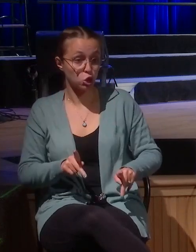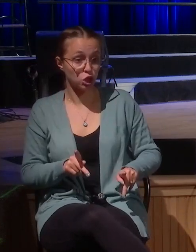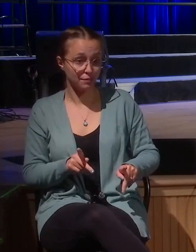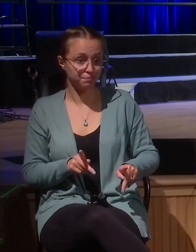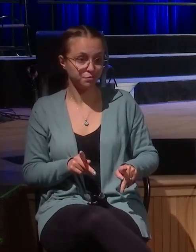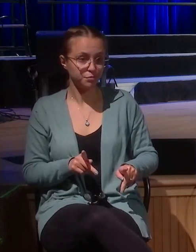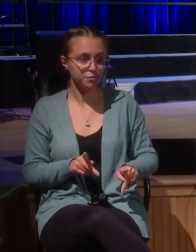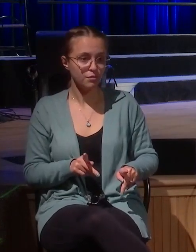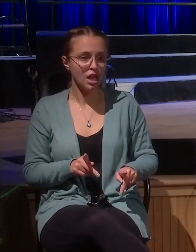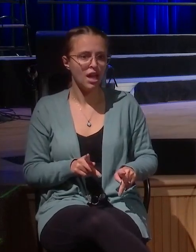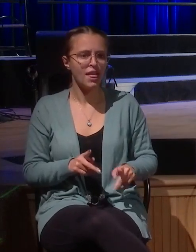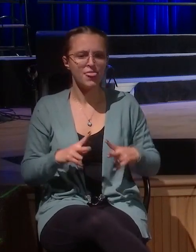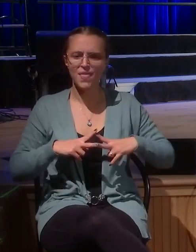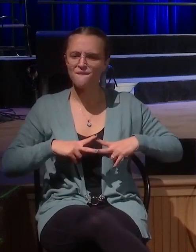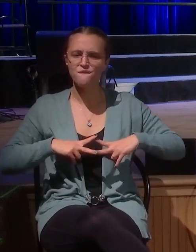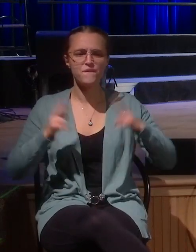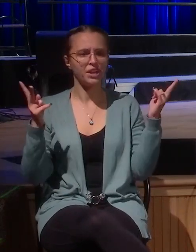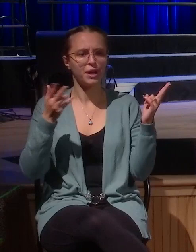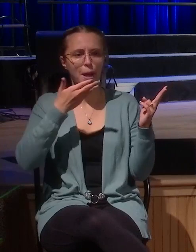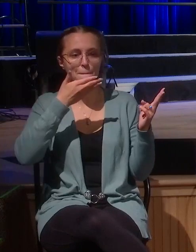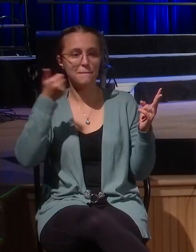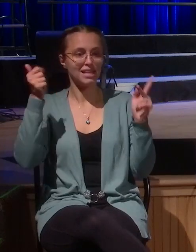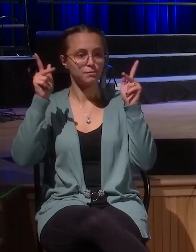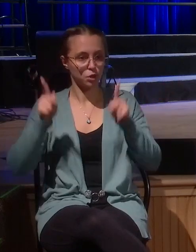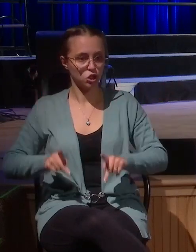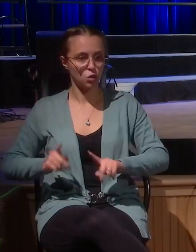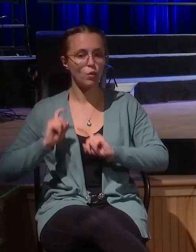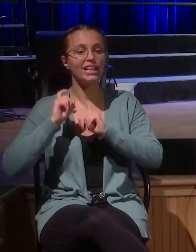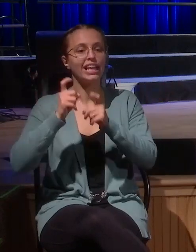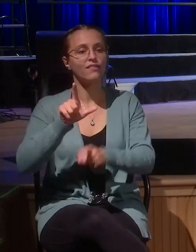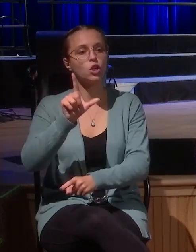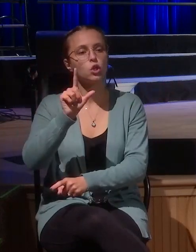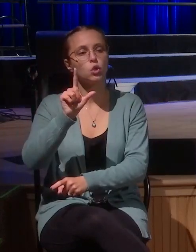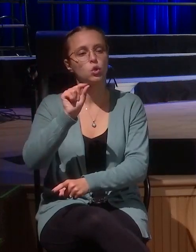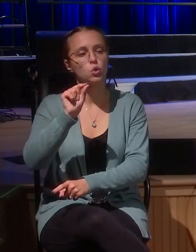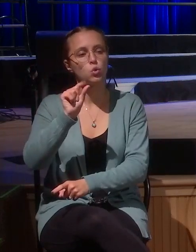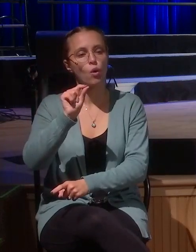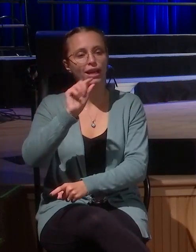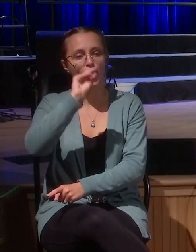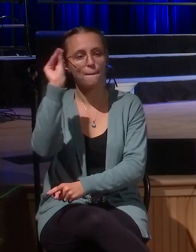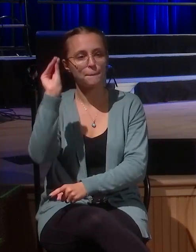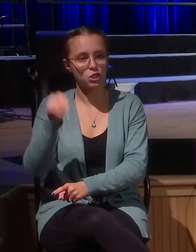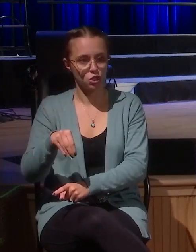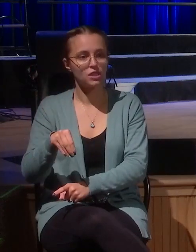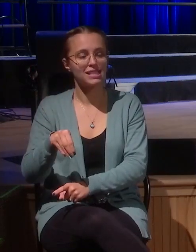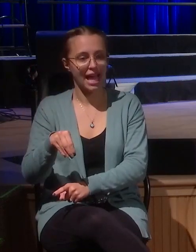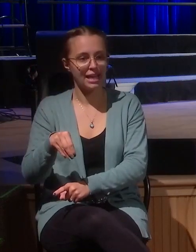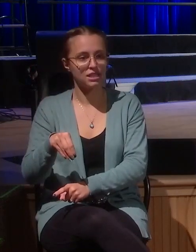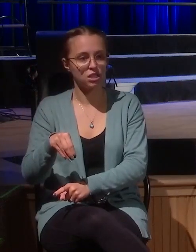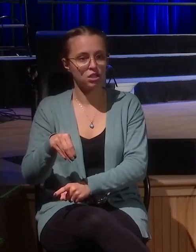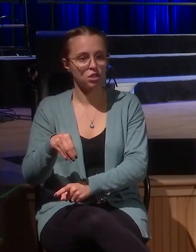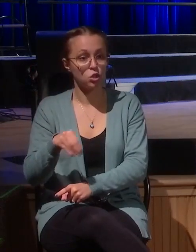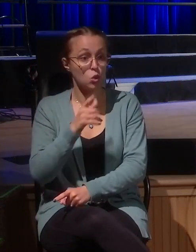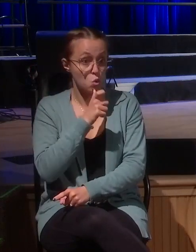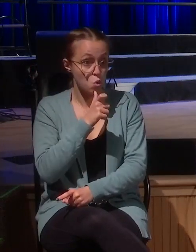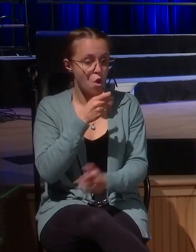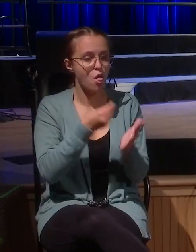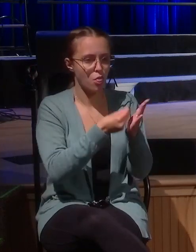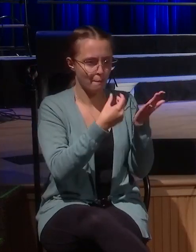best people would give 20% to like good things to give to the poor. Not your tithe, but 20% to give to things in your